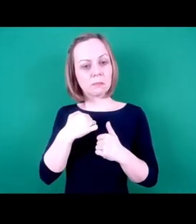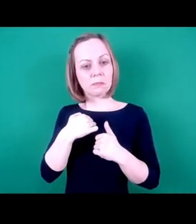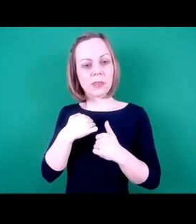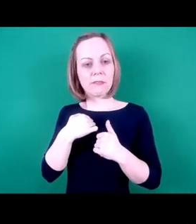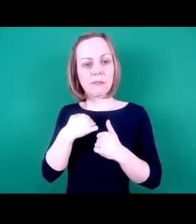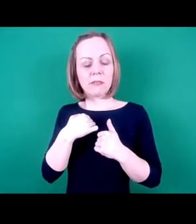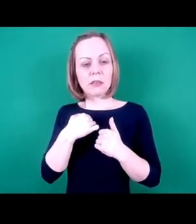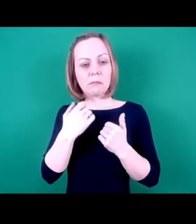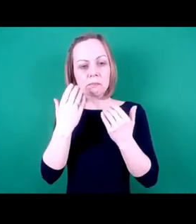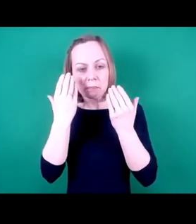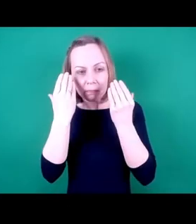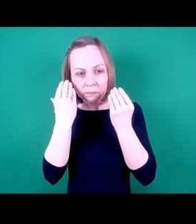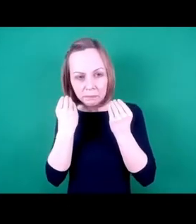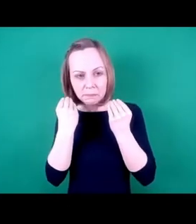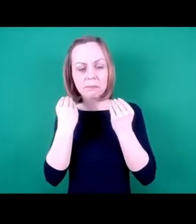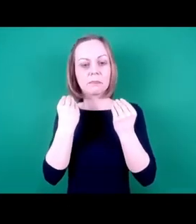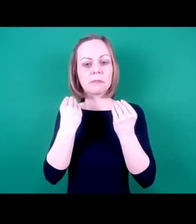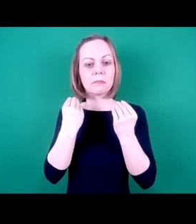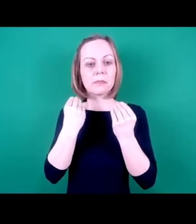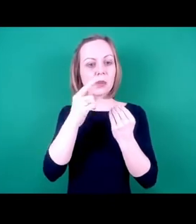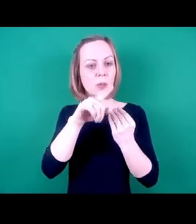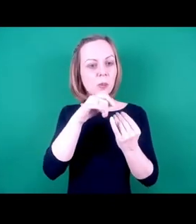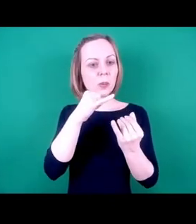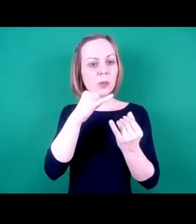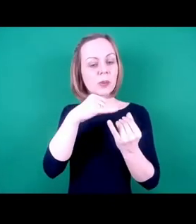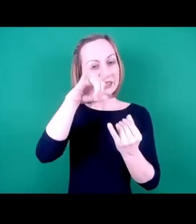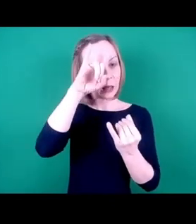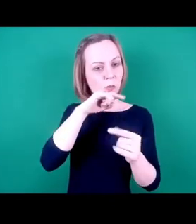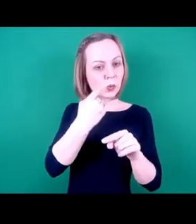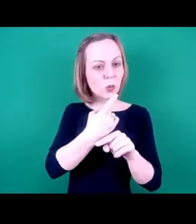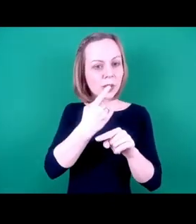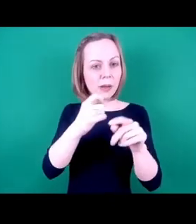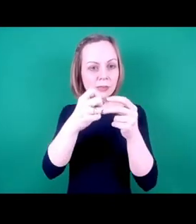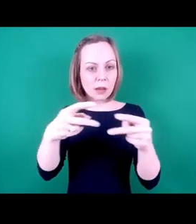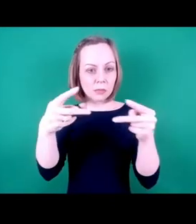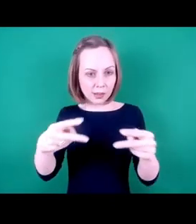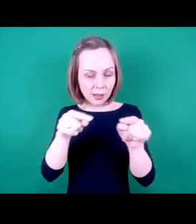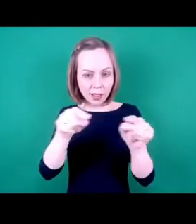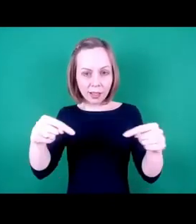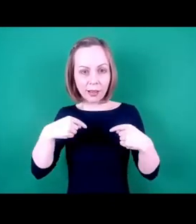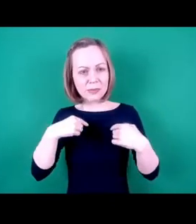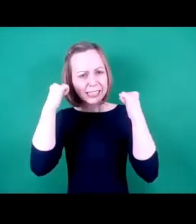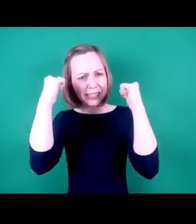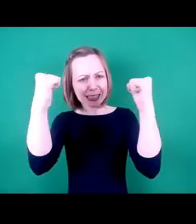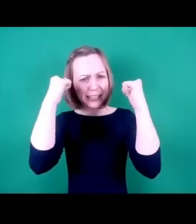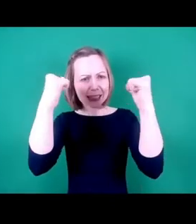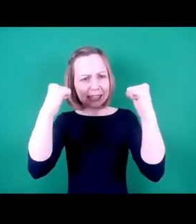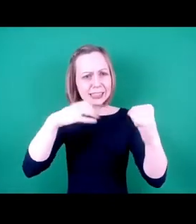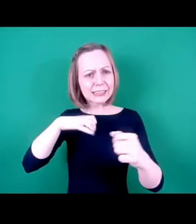loss. So when Samuel was talking about films with subtitles, I was silently cheering